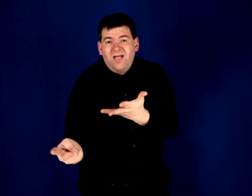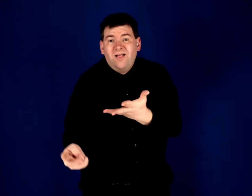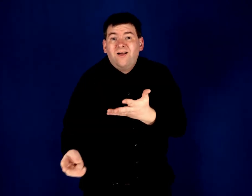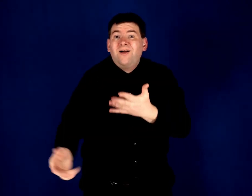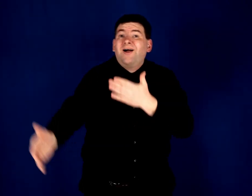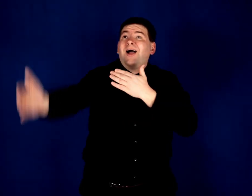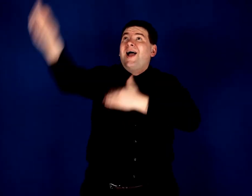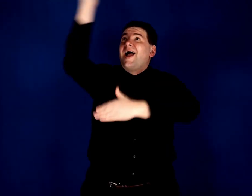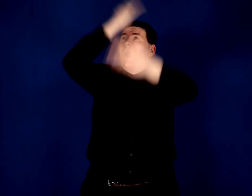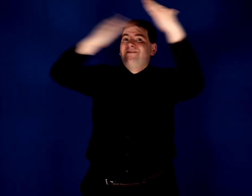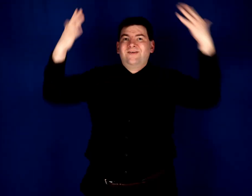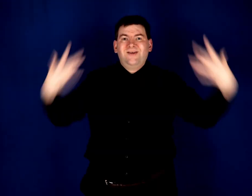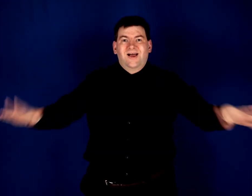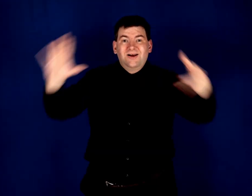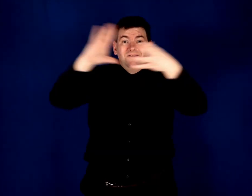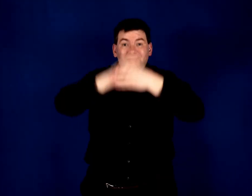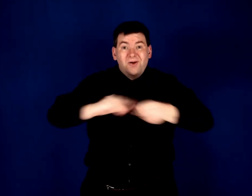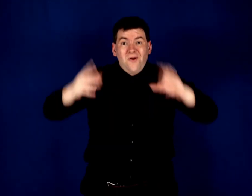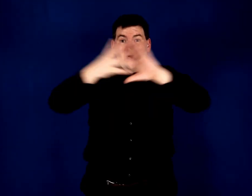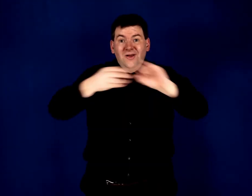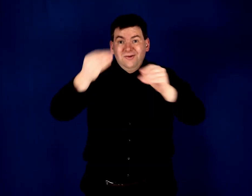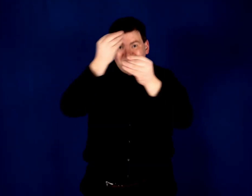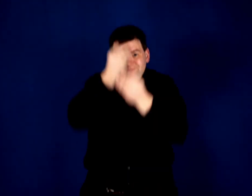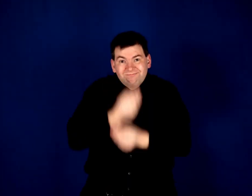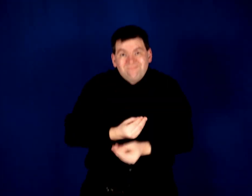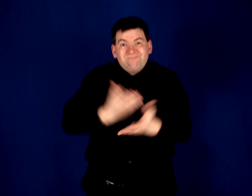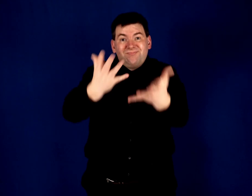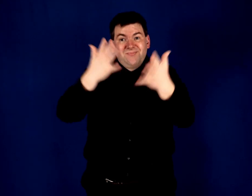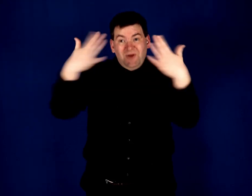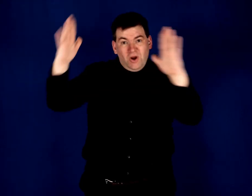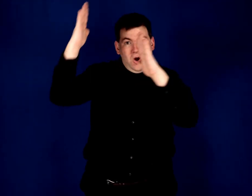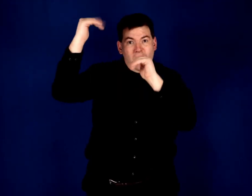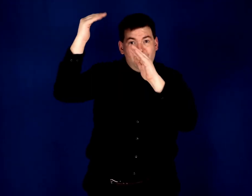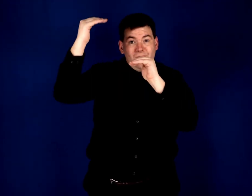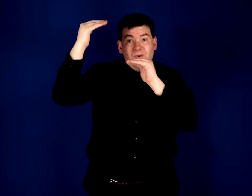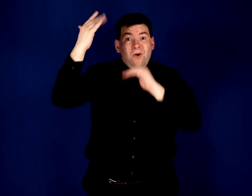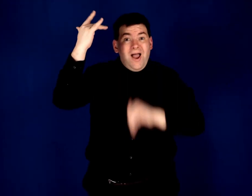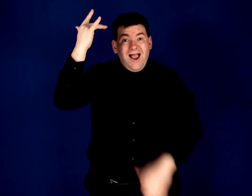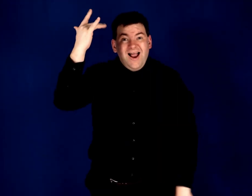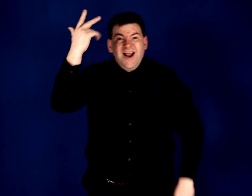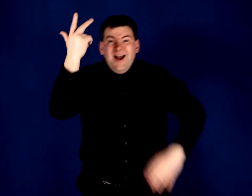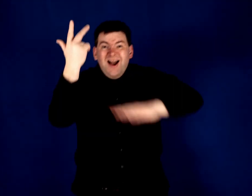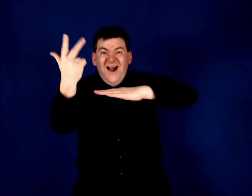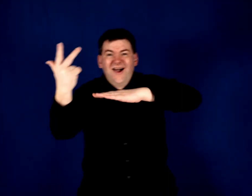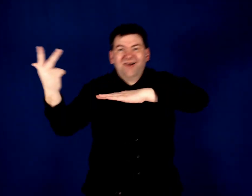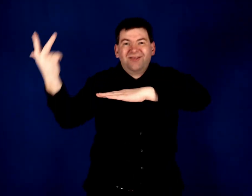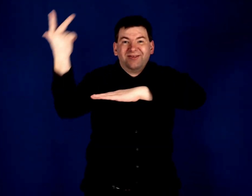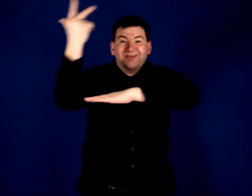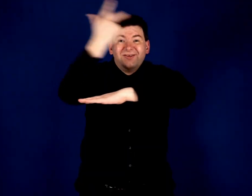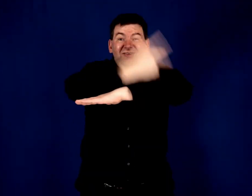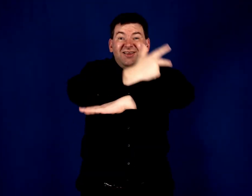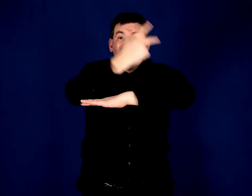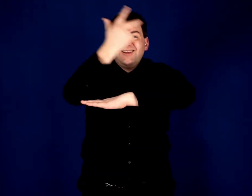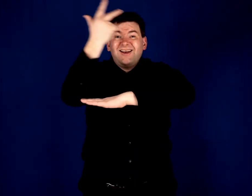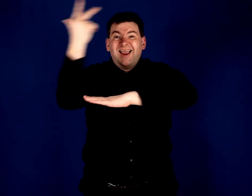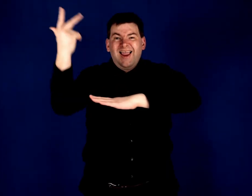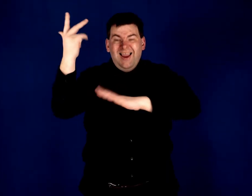But heaven has hope to tell Cause on day three,